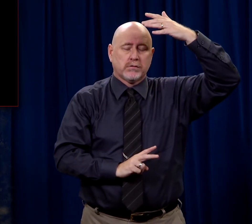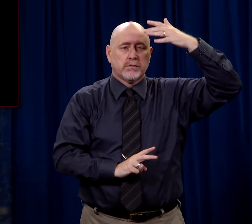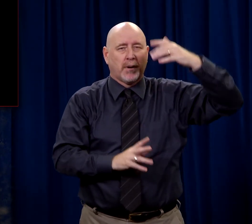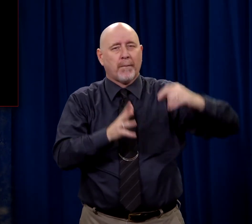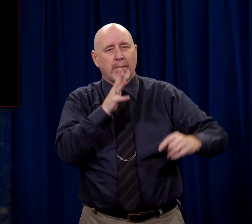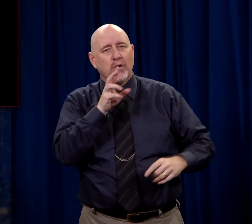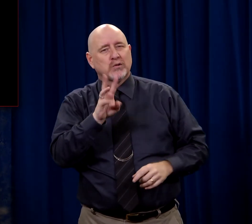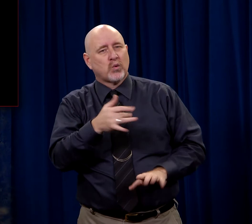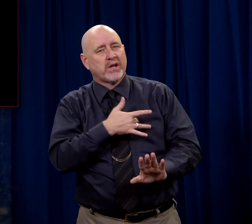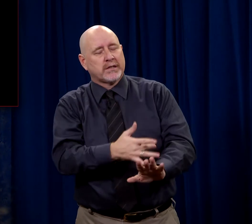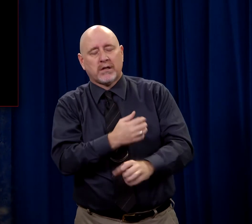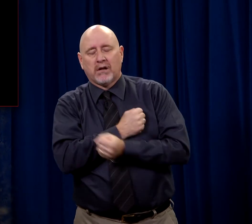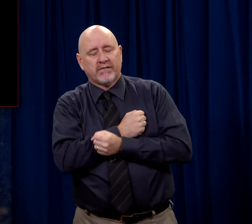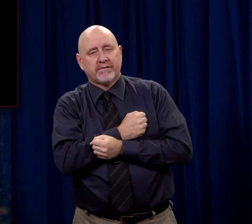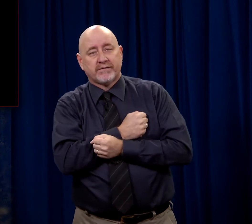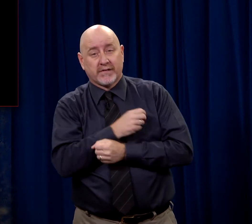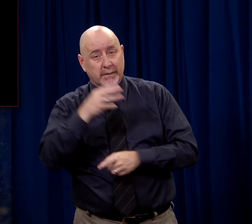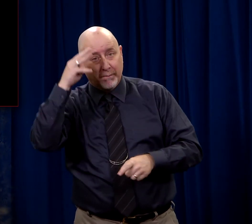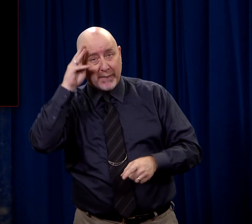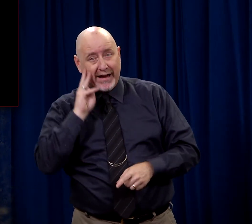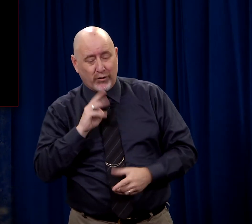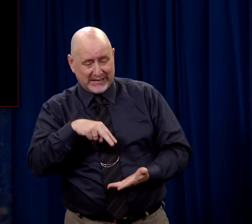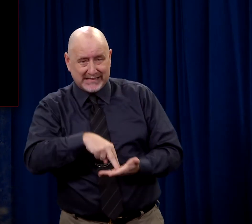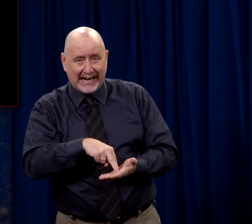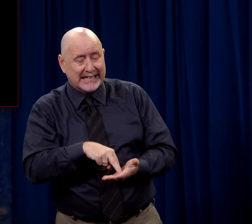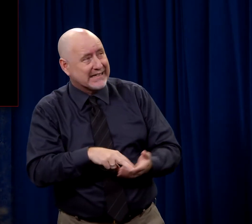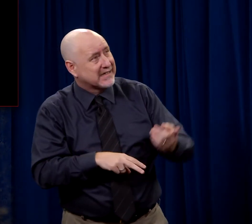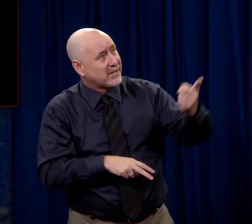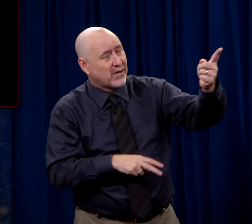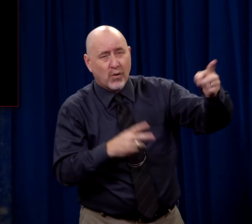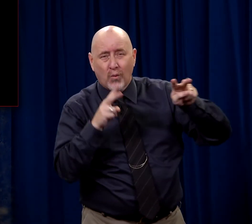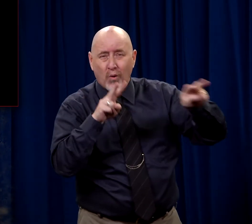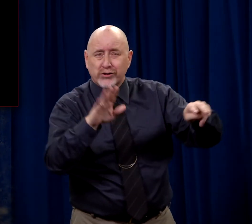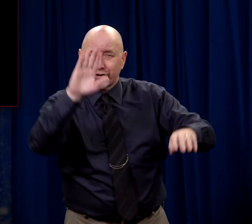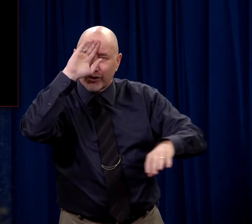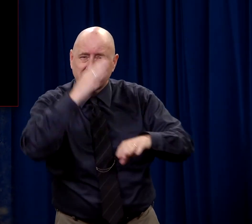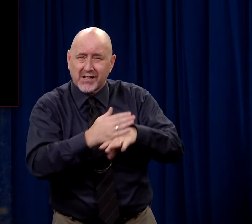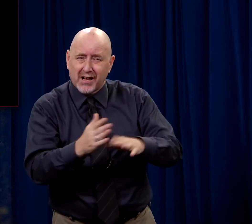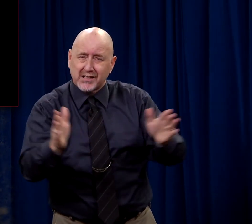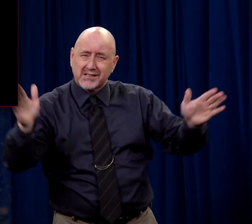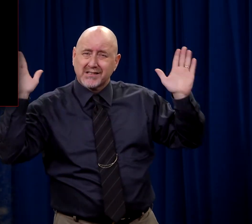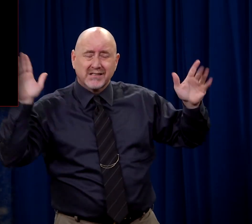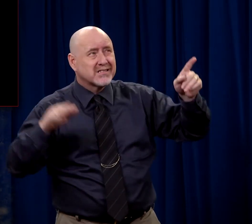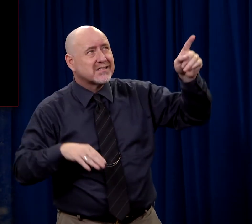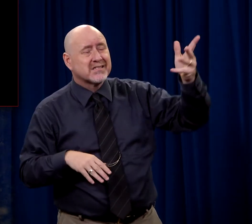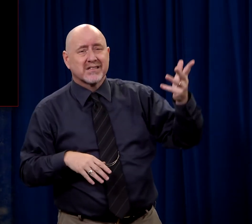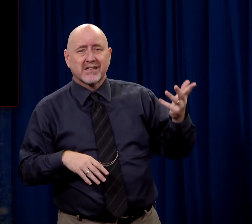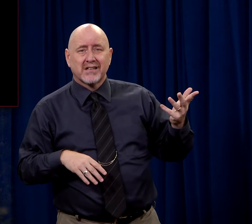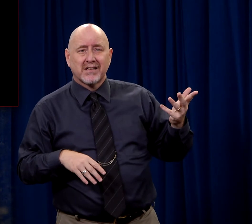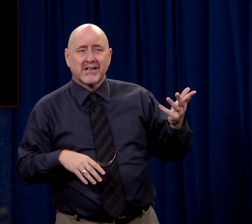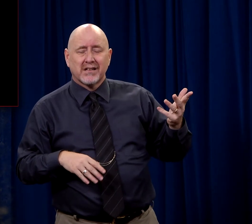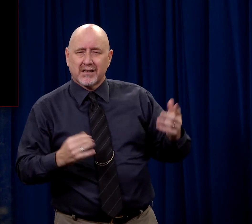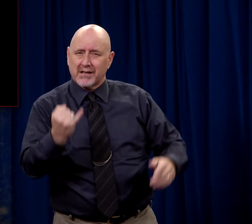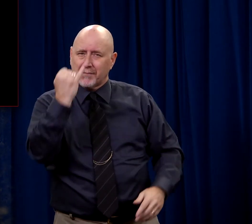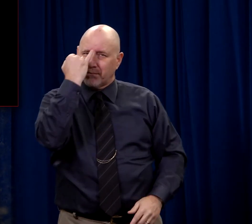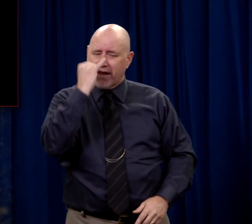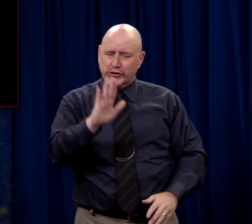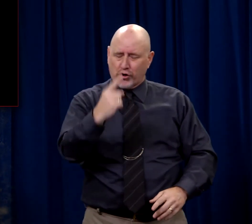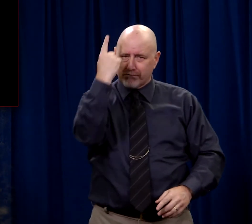That's a mother's love. And Mary is standing watching her son being crucified. What do you suppose